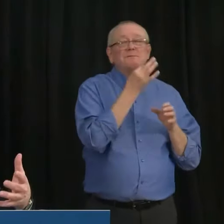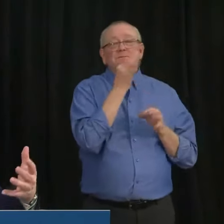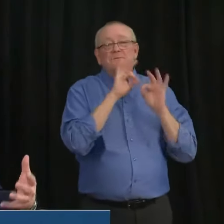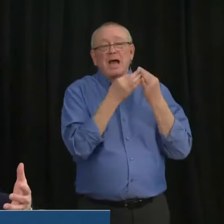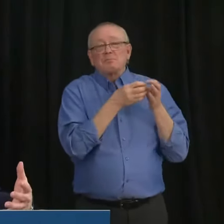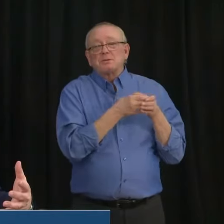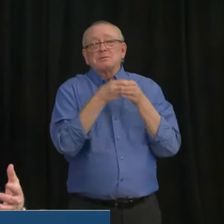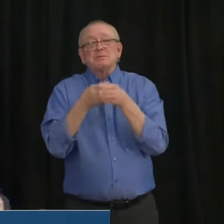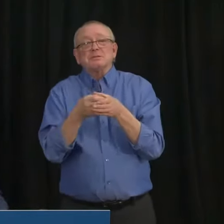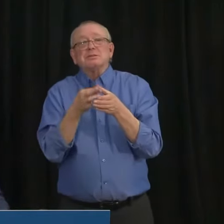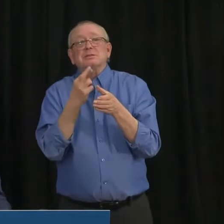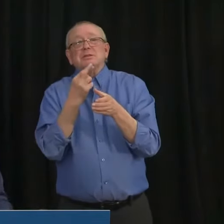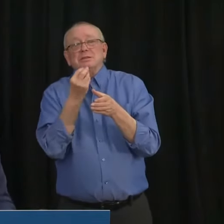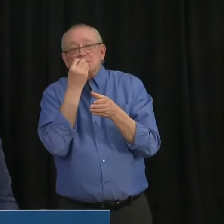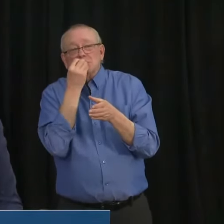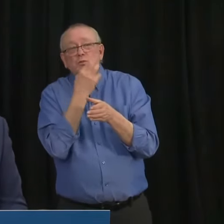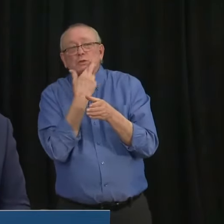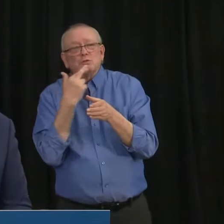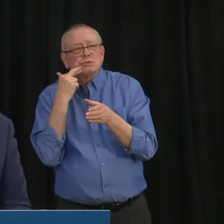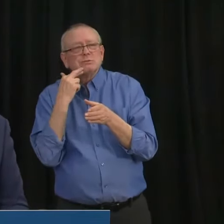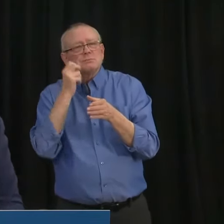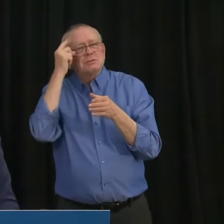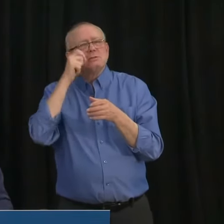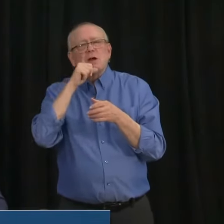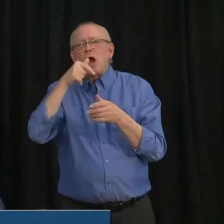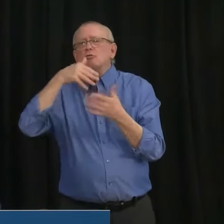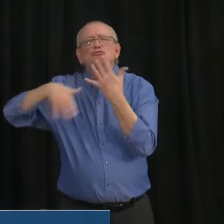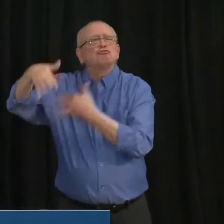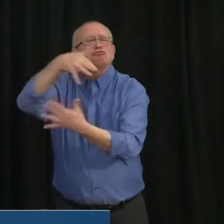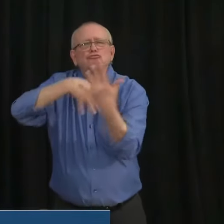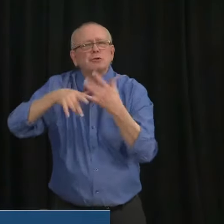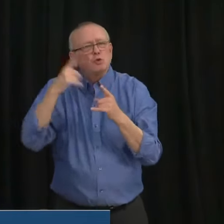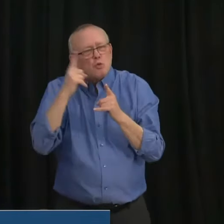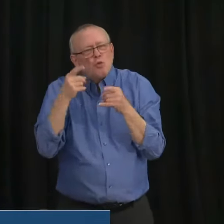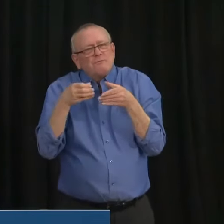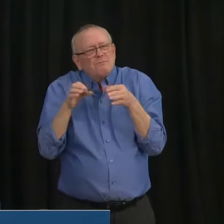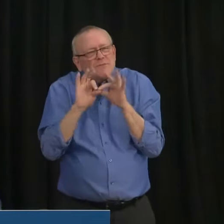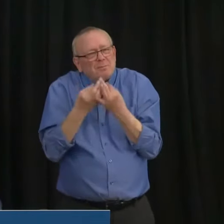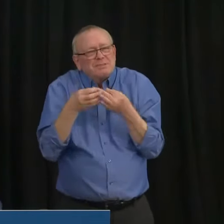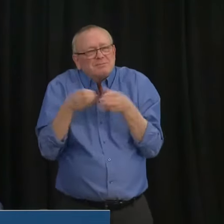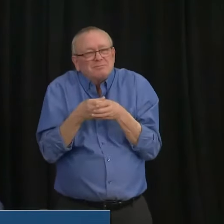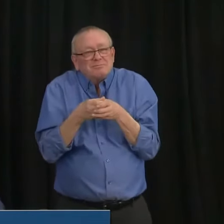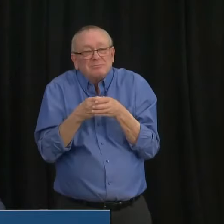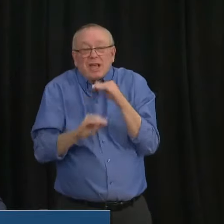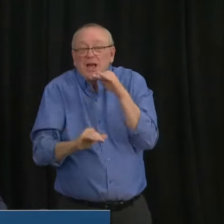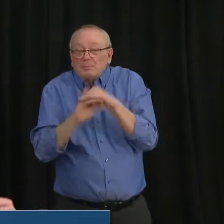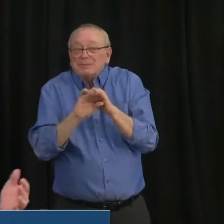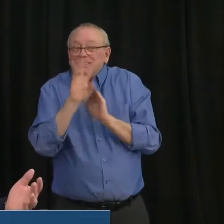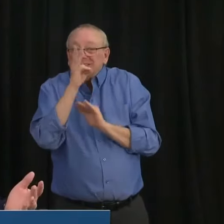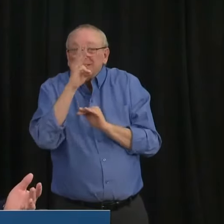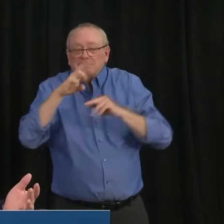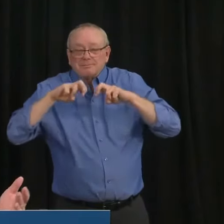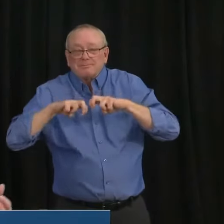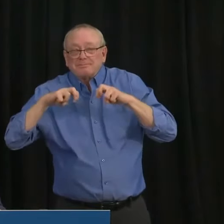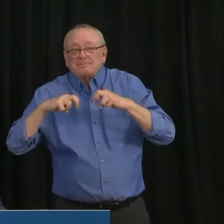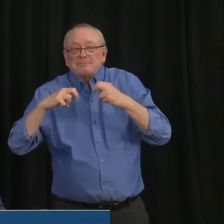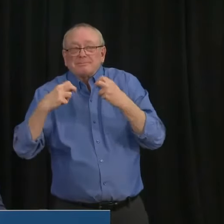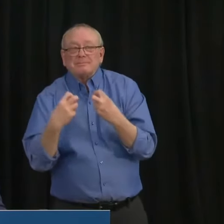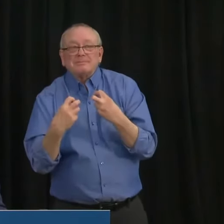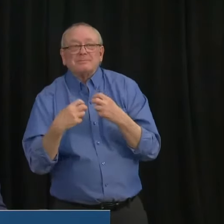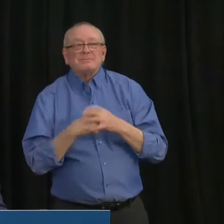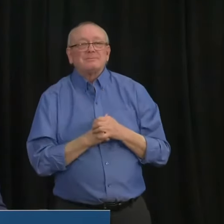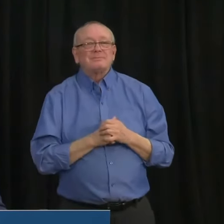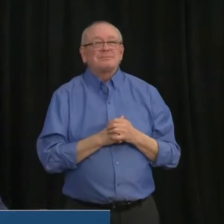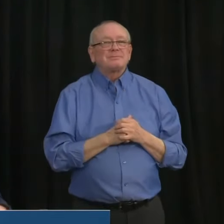social gathering, it's a family eating together, it's a family cohort eating together. Um, and, uh, quite frankly, our data is